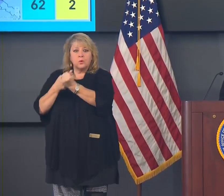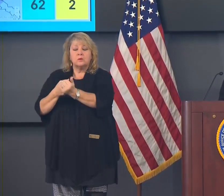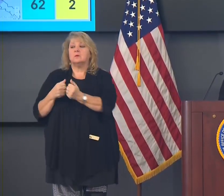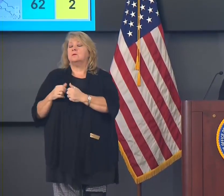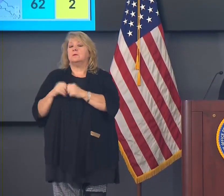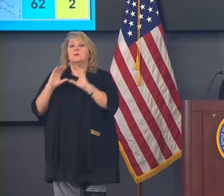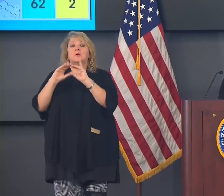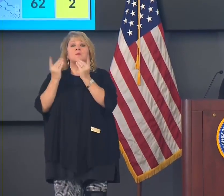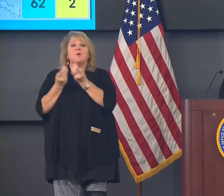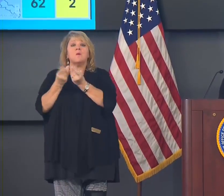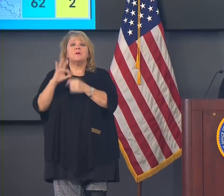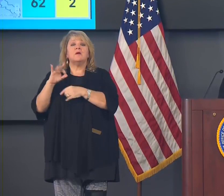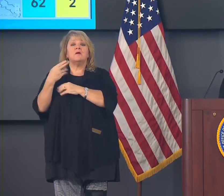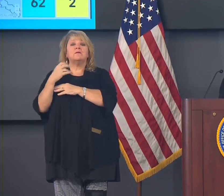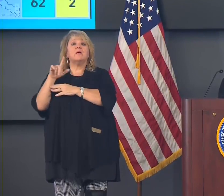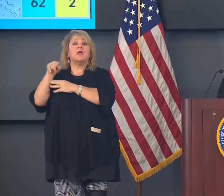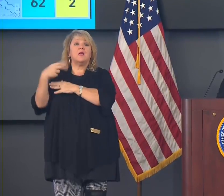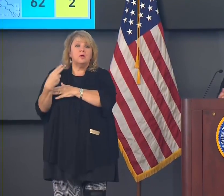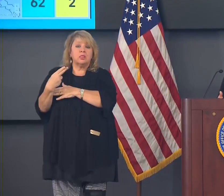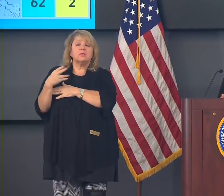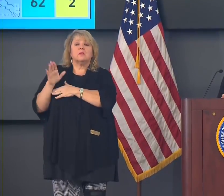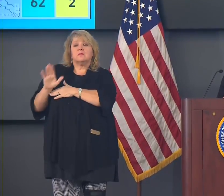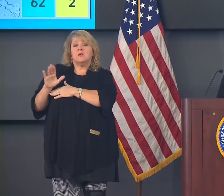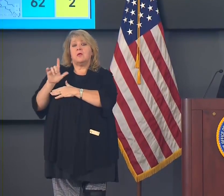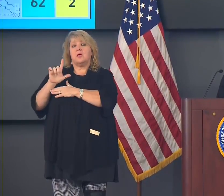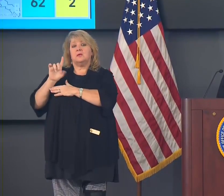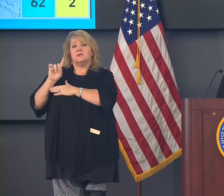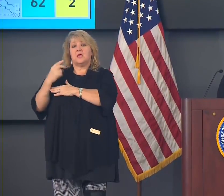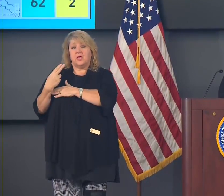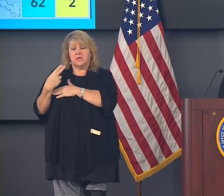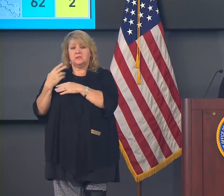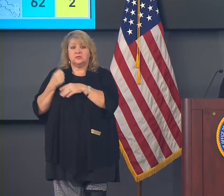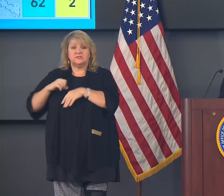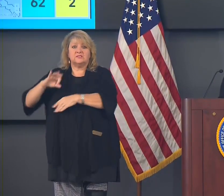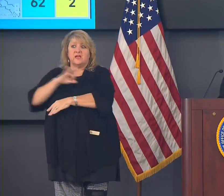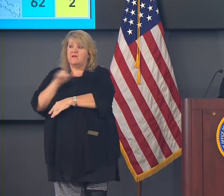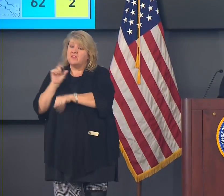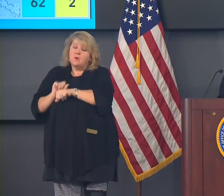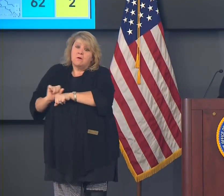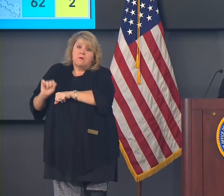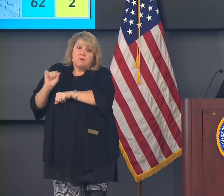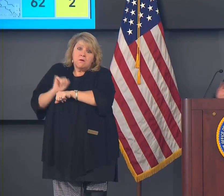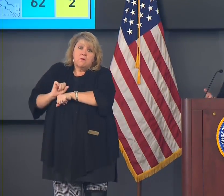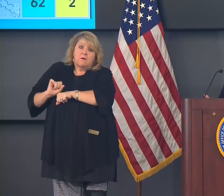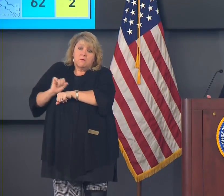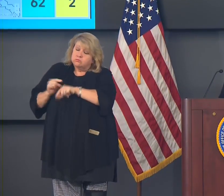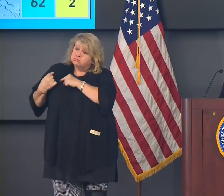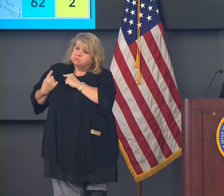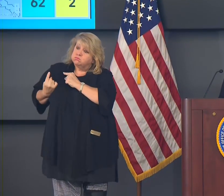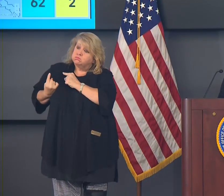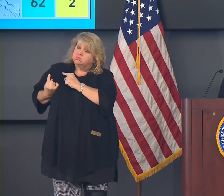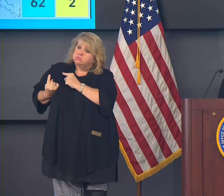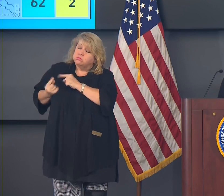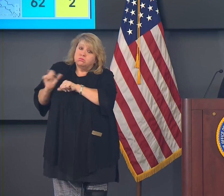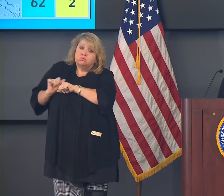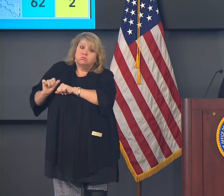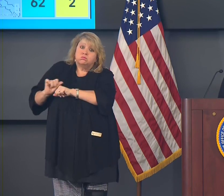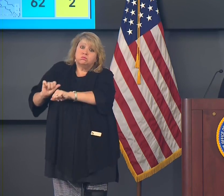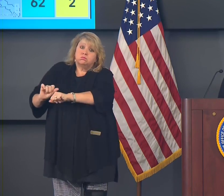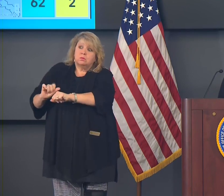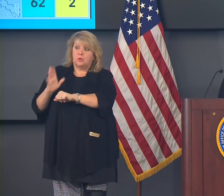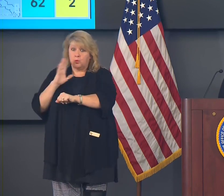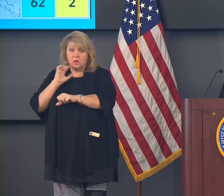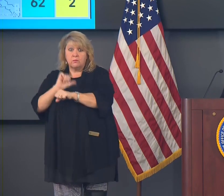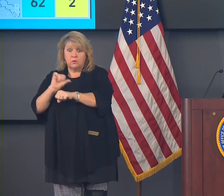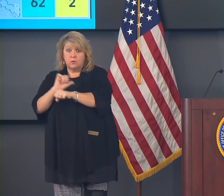LDH staff. They've been working really hard throughout this entire ordeal and they'll be working over the next few